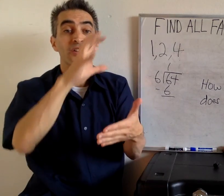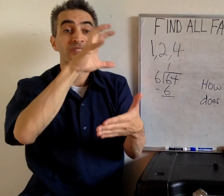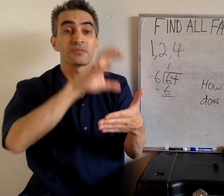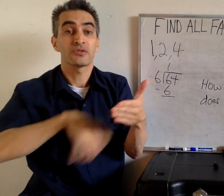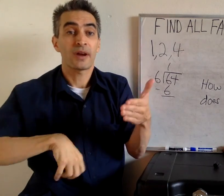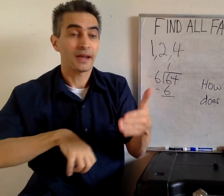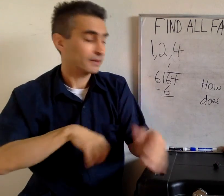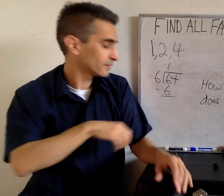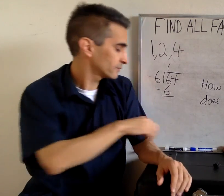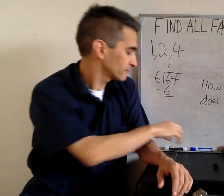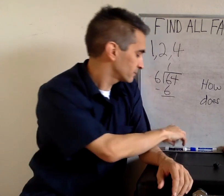Now we're going to subtract.